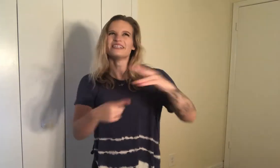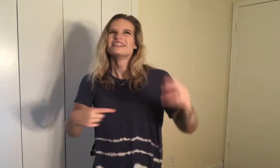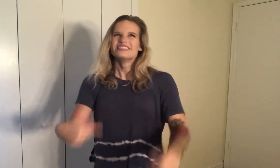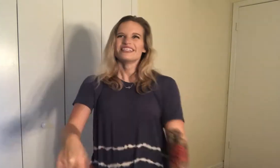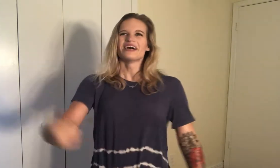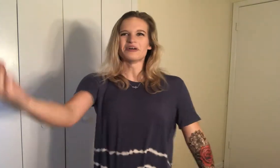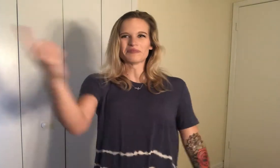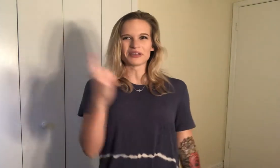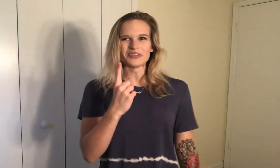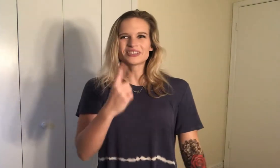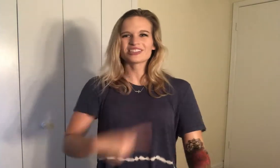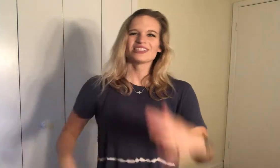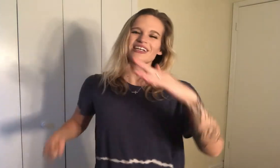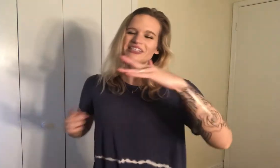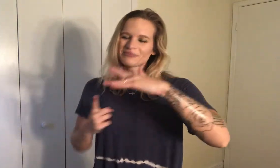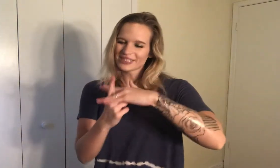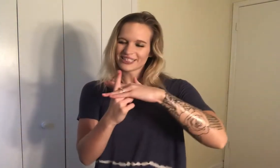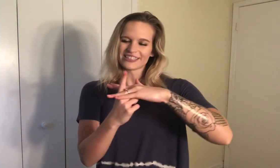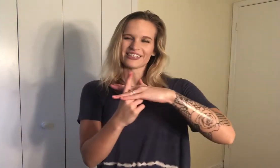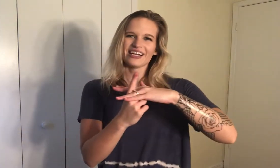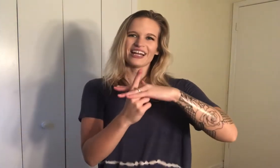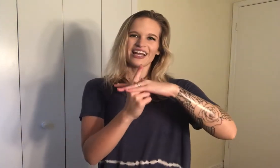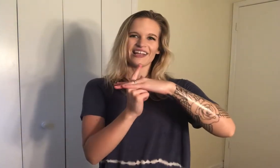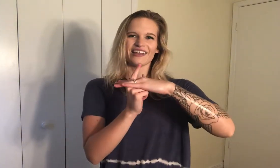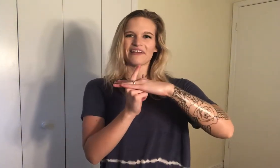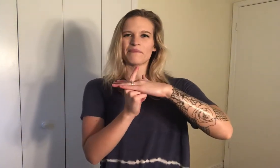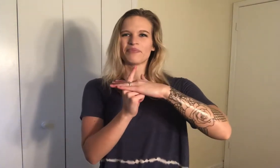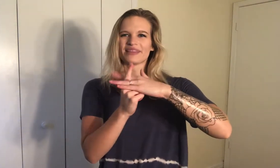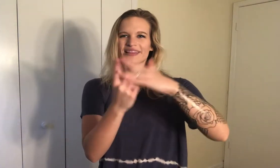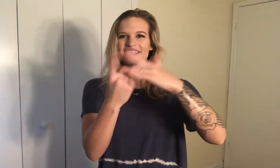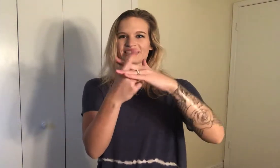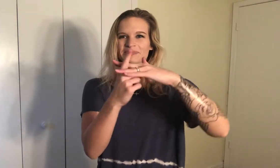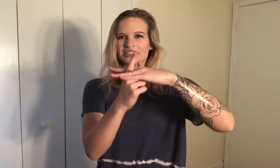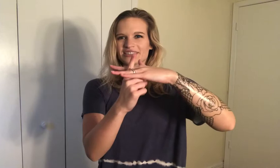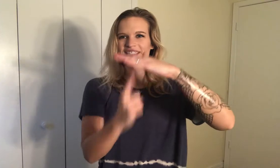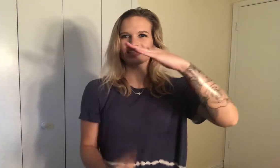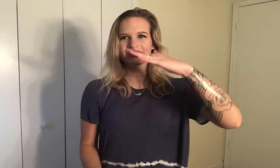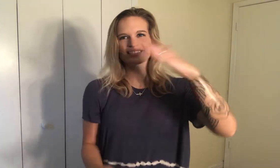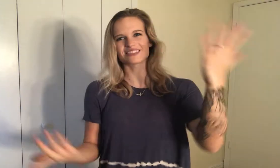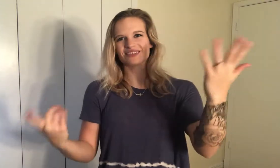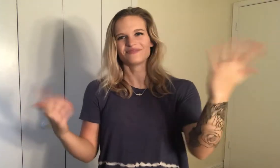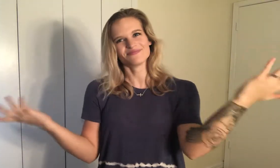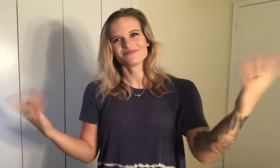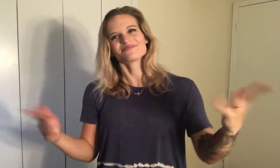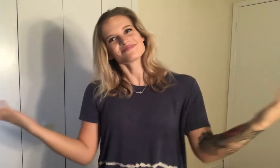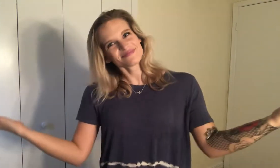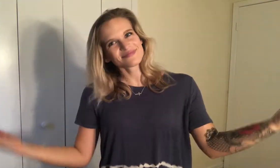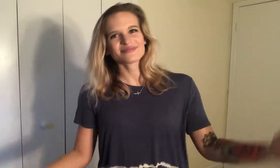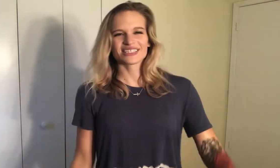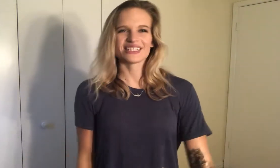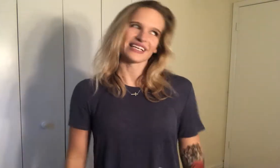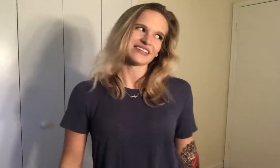approach up here and then disappears like this so yeah